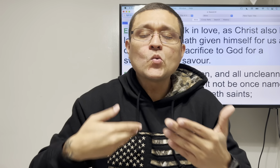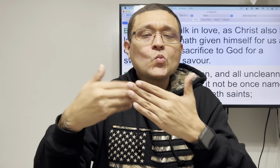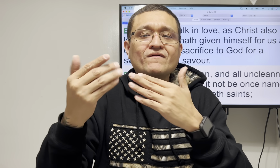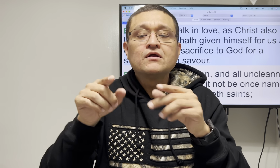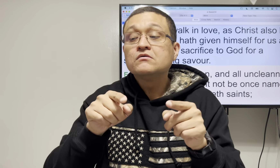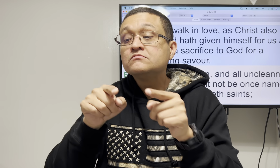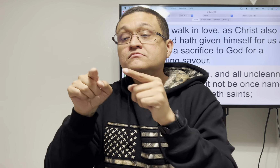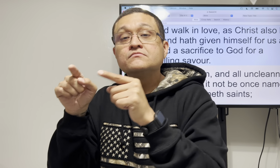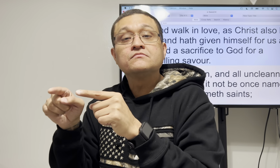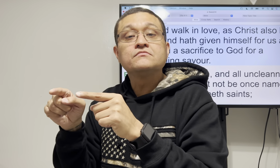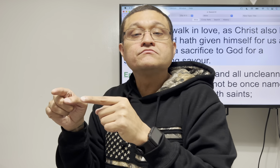or china or whatever